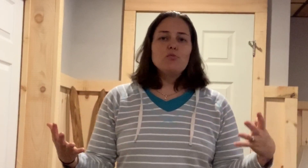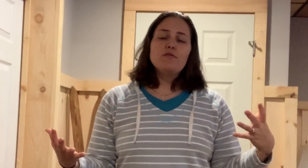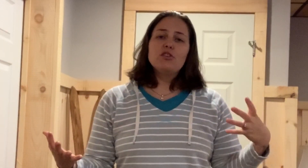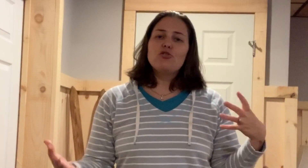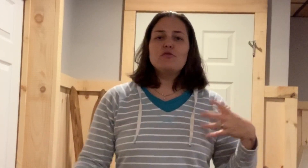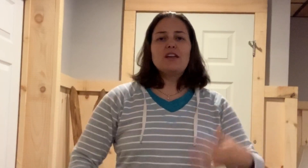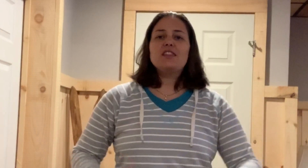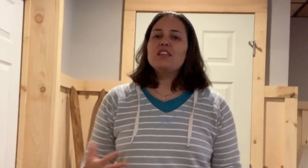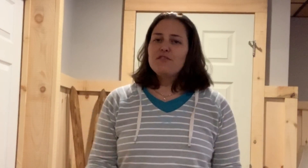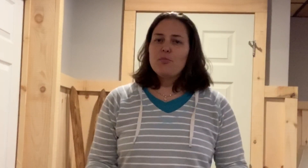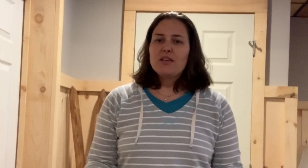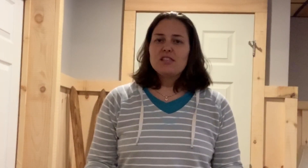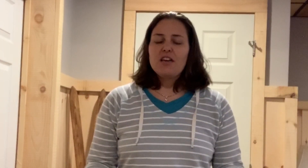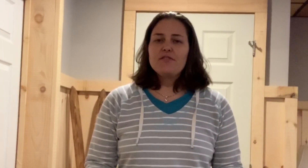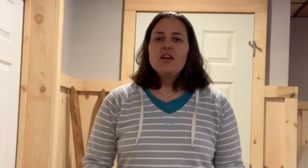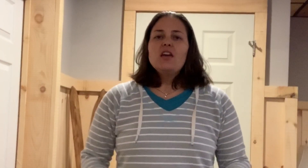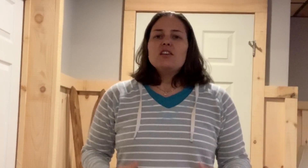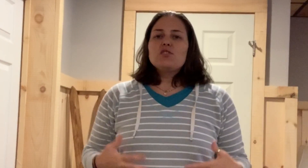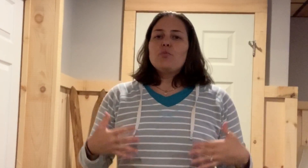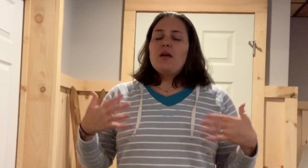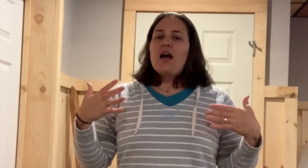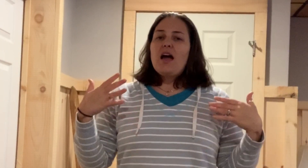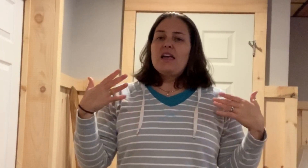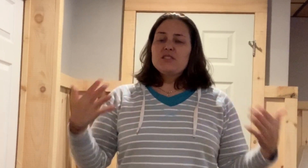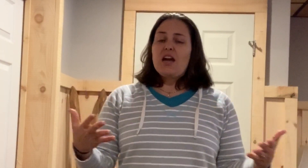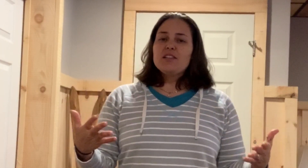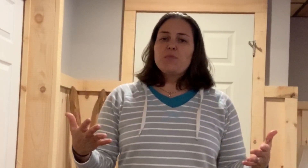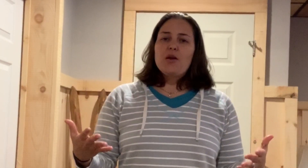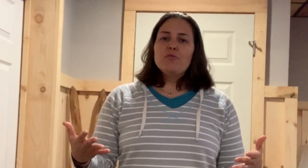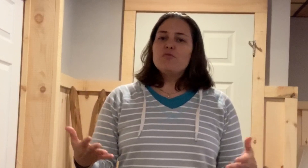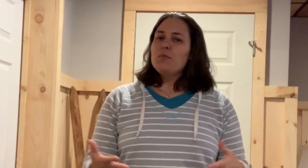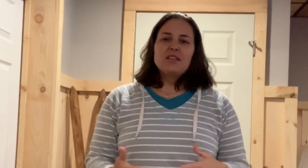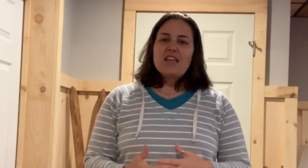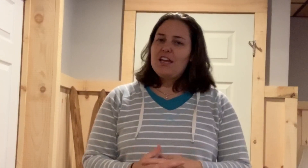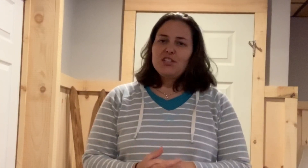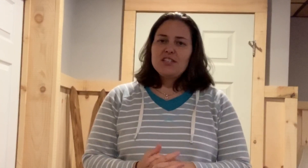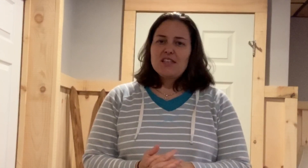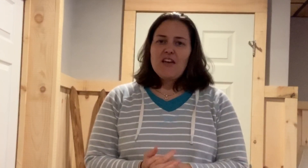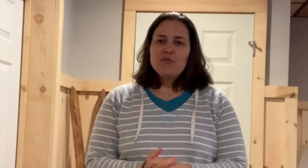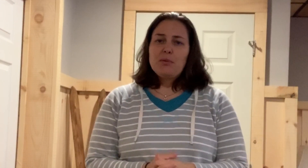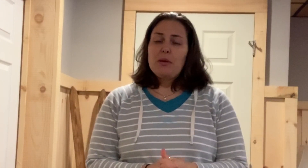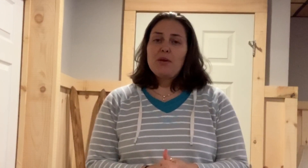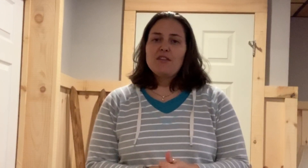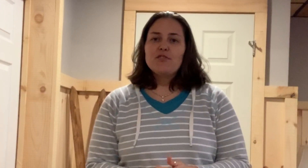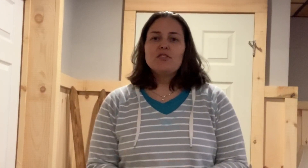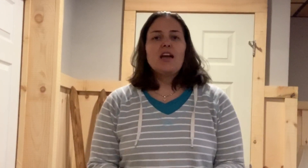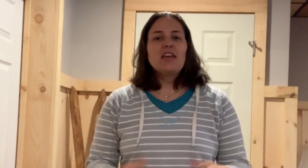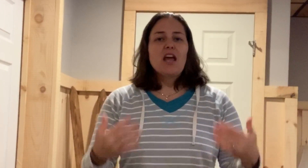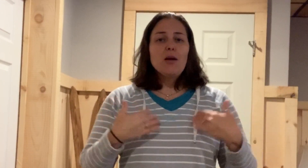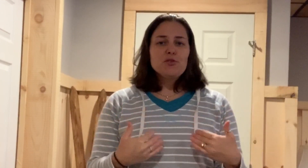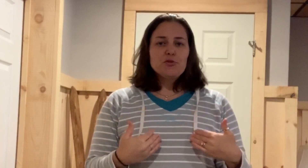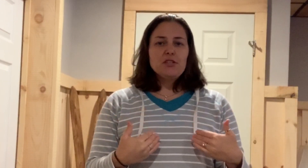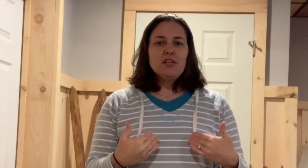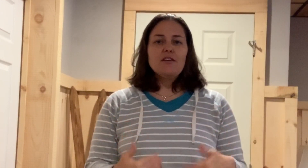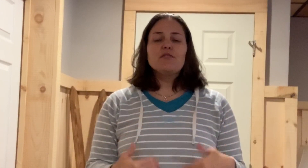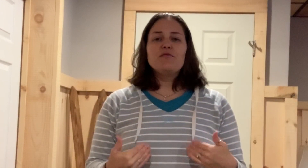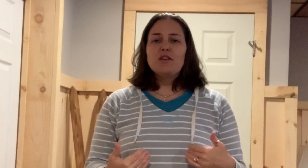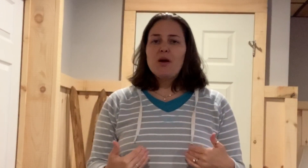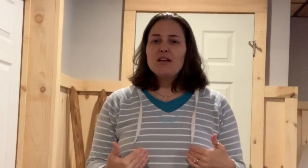move and groove and live your best life. So I inspire movement because aging doesn't have to be painful. Again, I'm Julie from Fitimize.